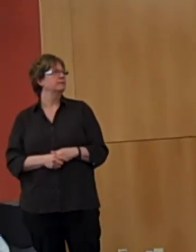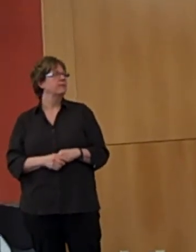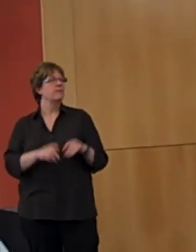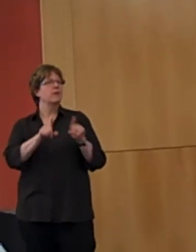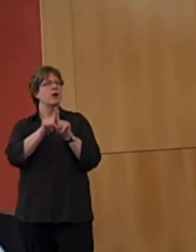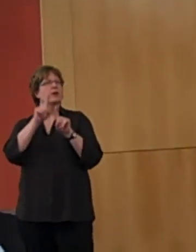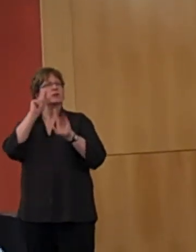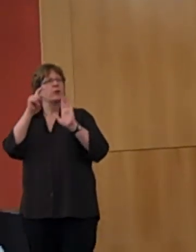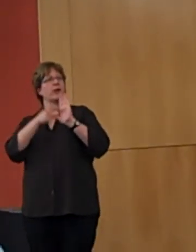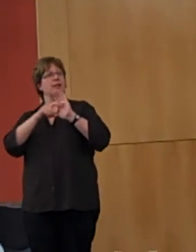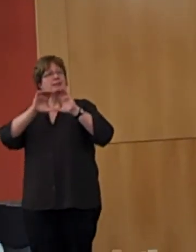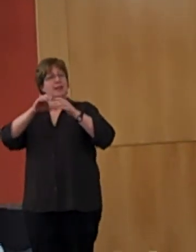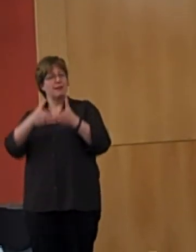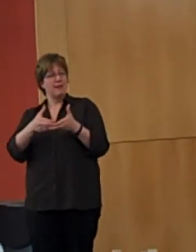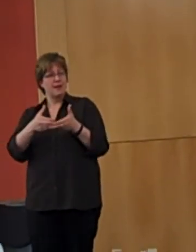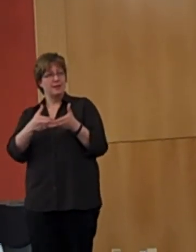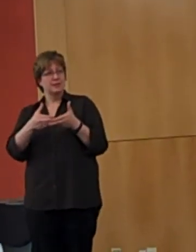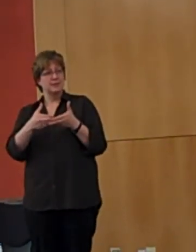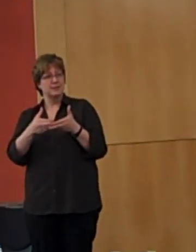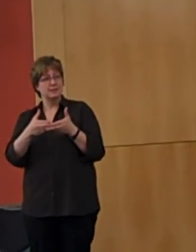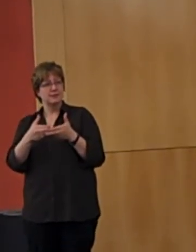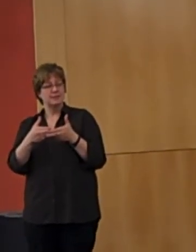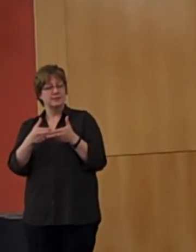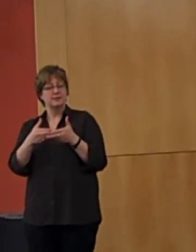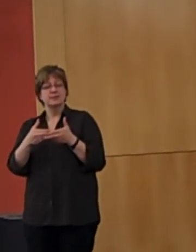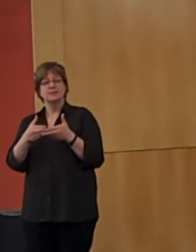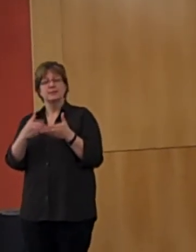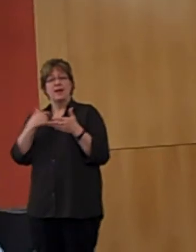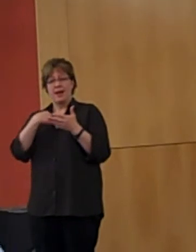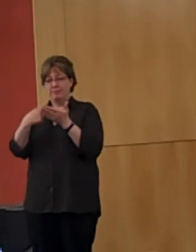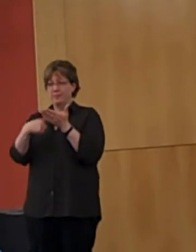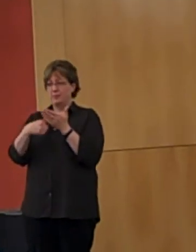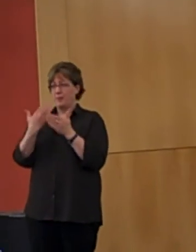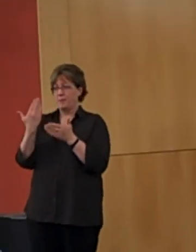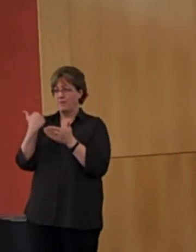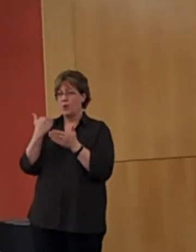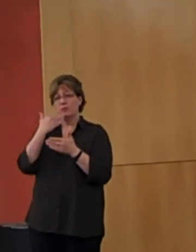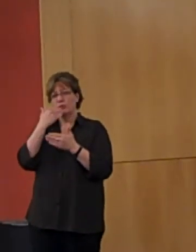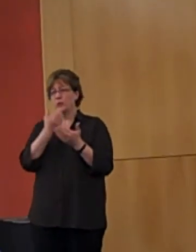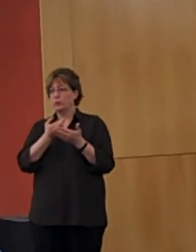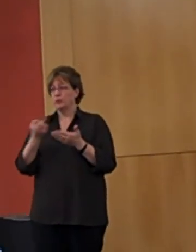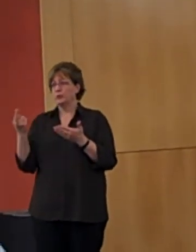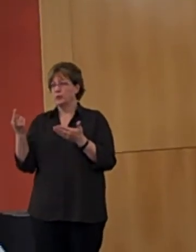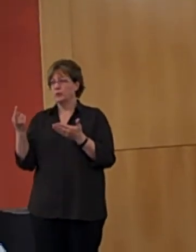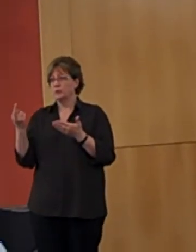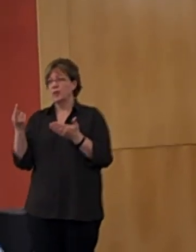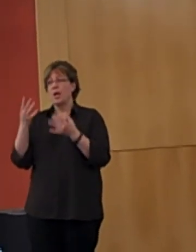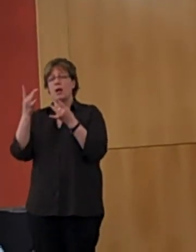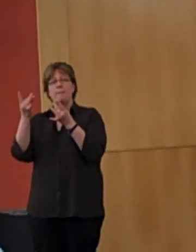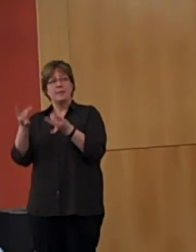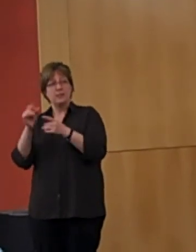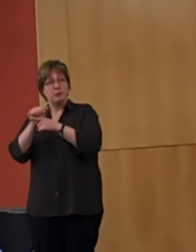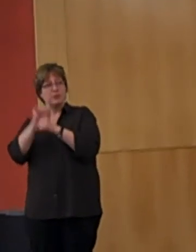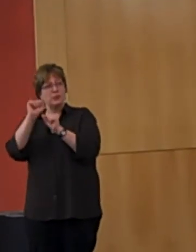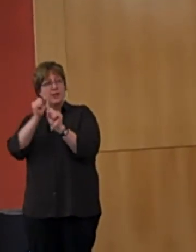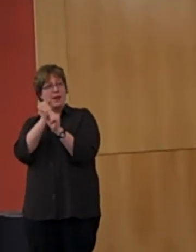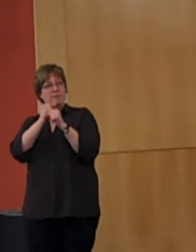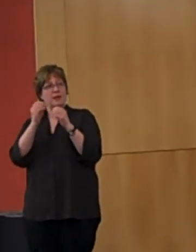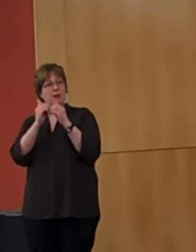while the classes discussed in the previous slides are great resources, a meditative practice can always be personalized to suit your particular